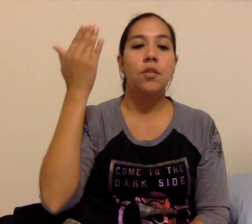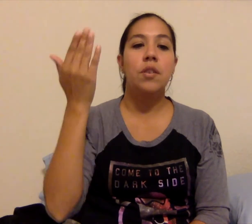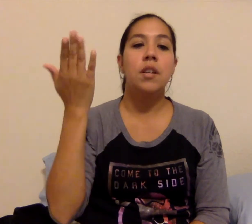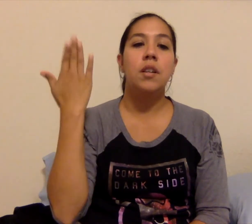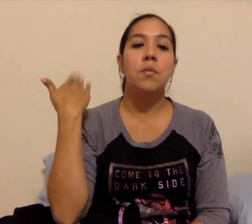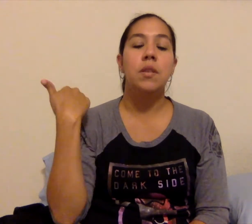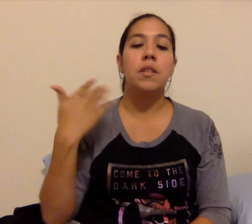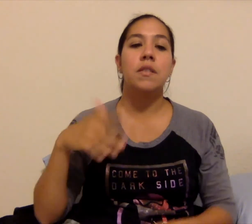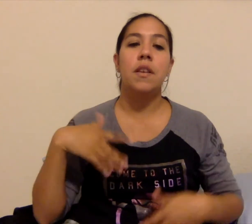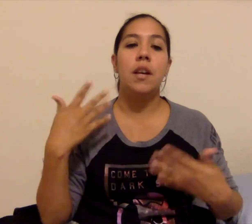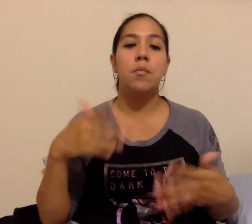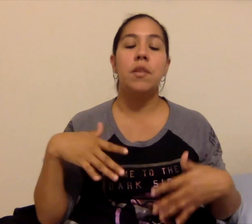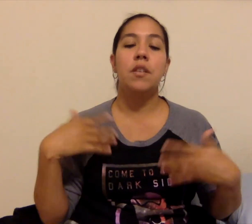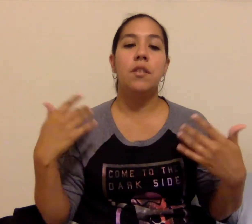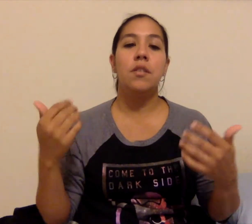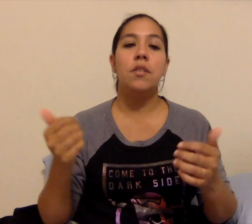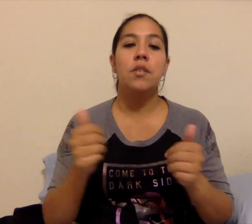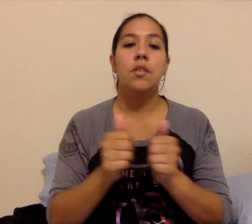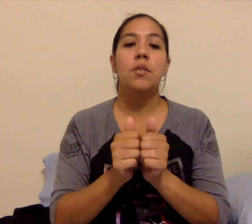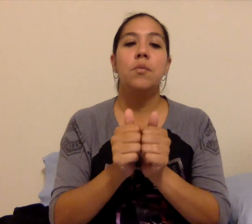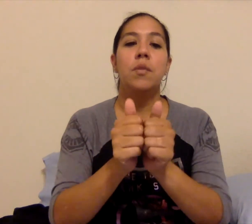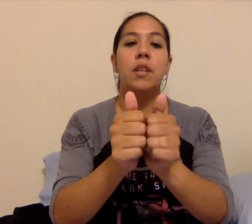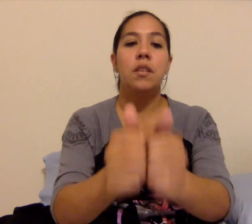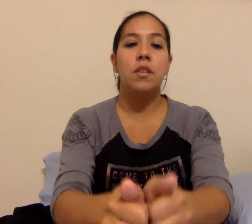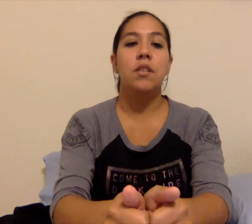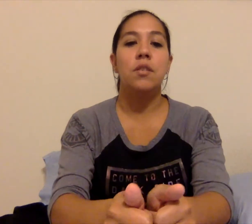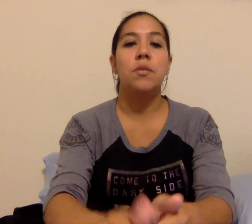was happier with you.